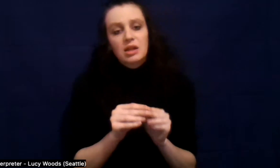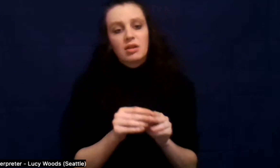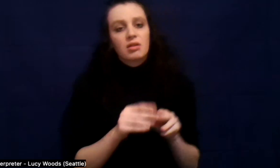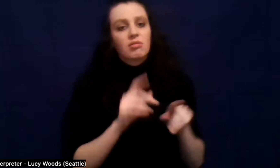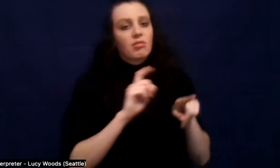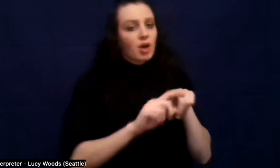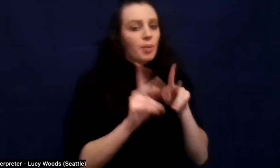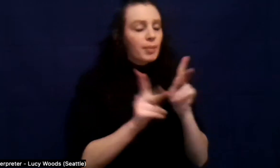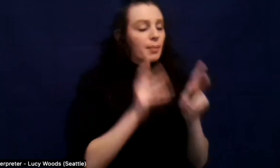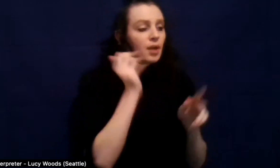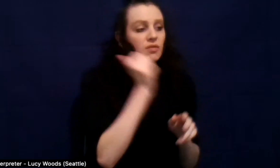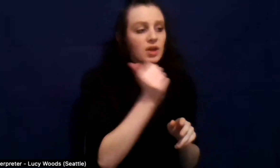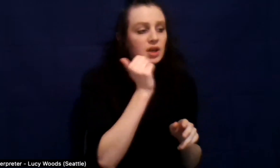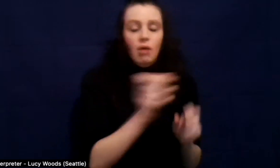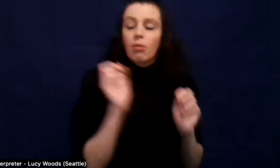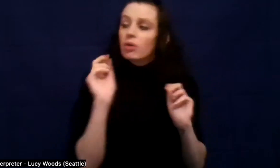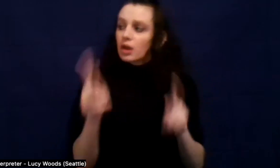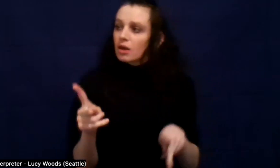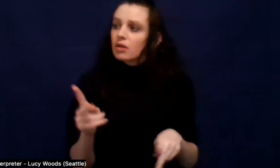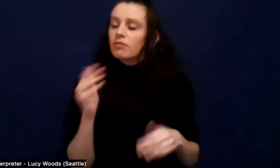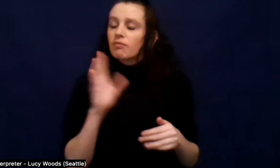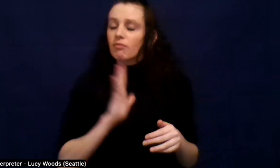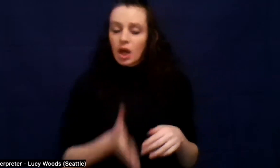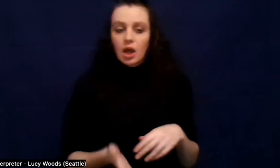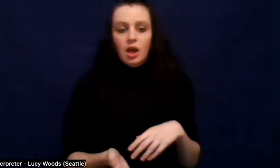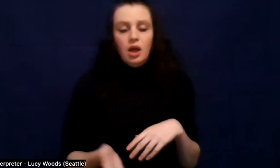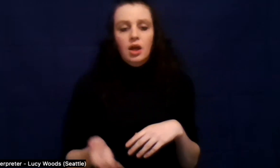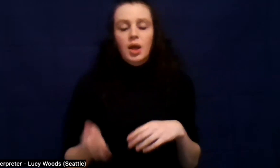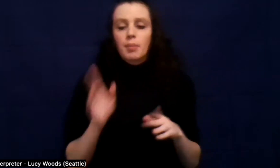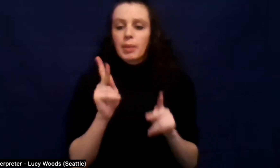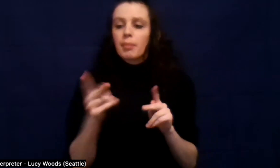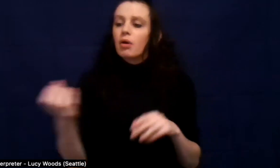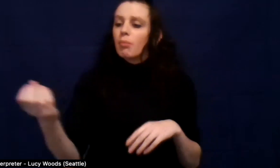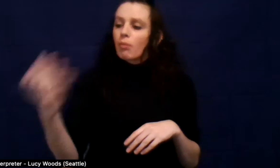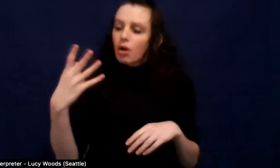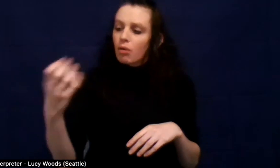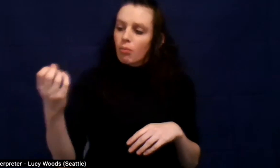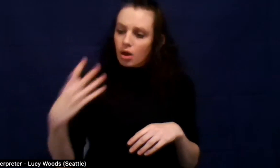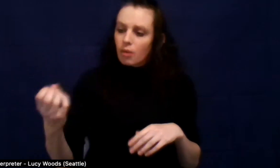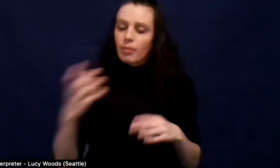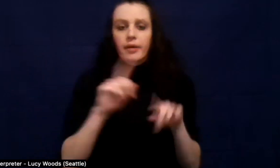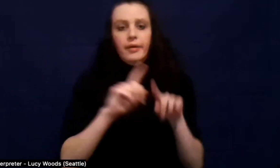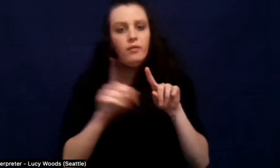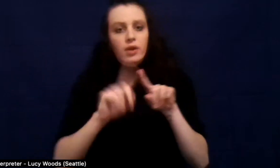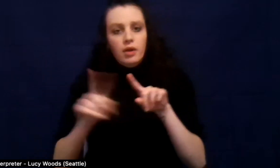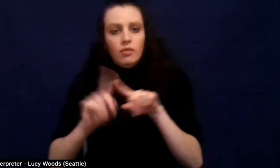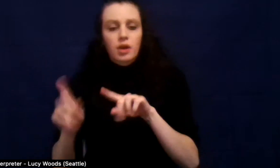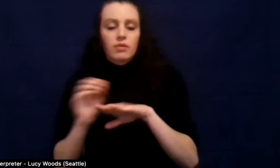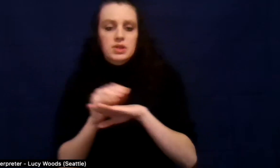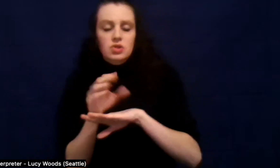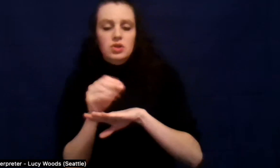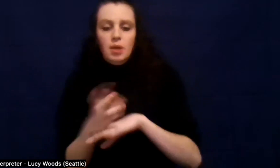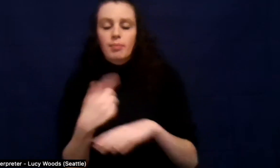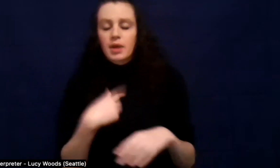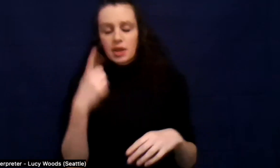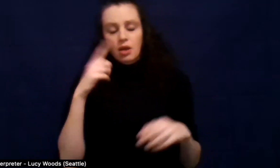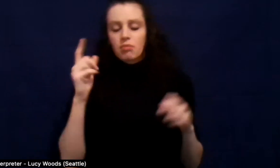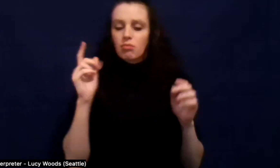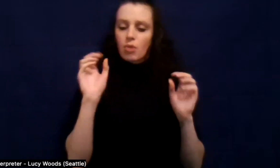Okay, I'll do that too. Like there were a lot of suggestions and I was just desperate for anything to fix me.